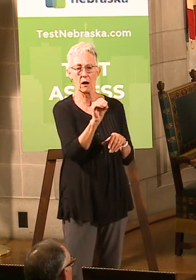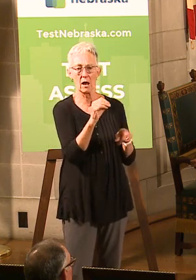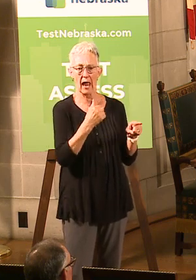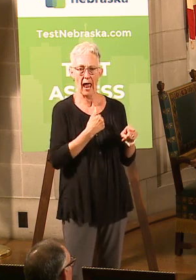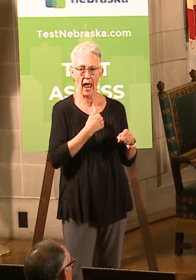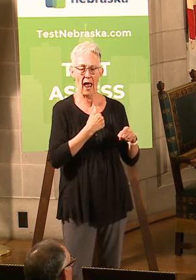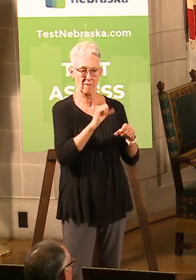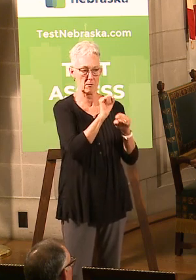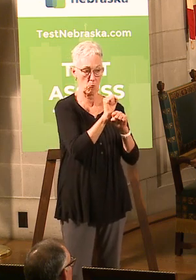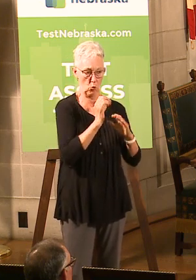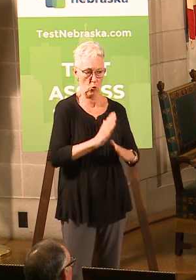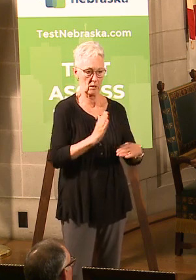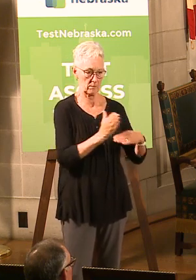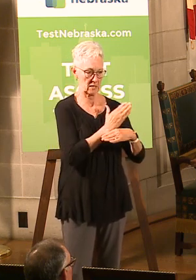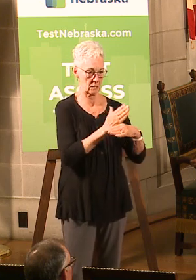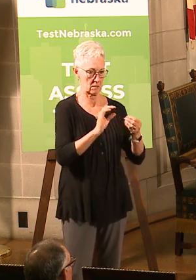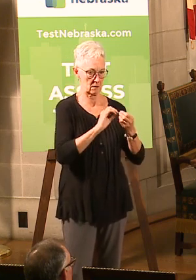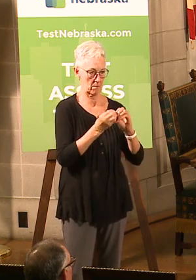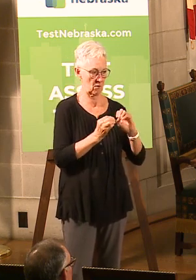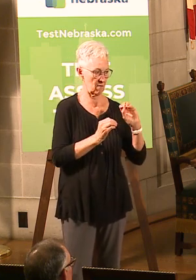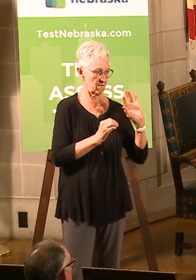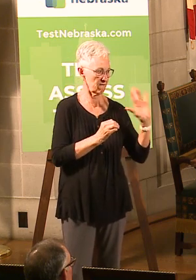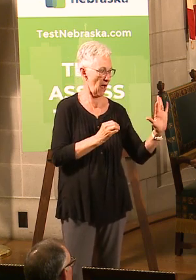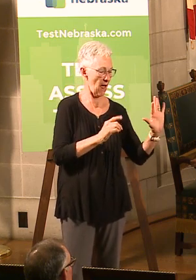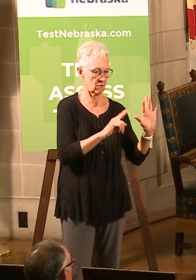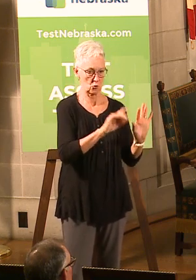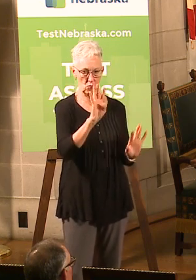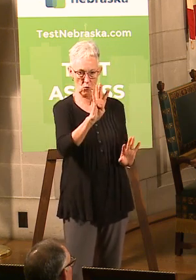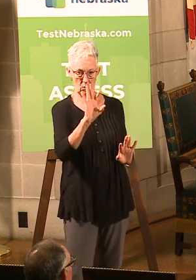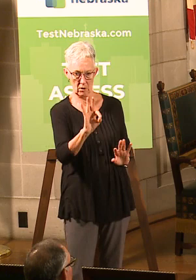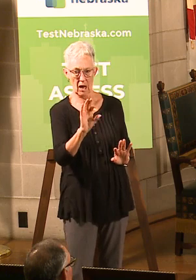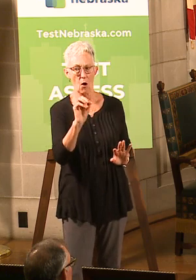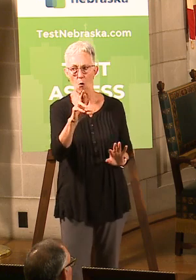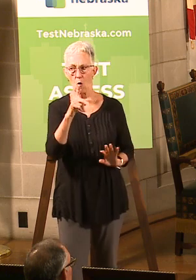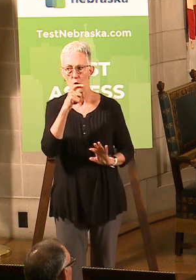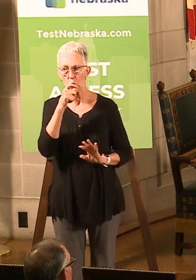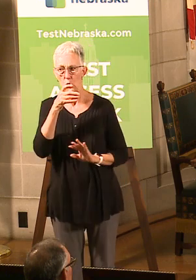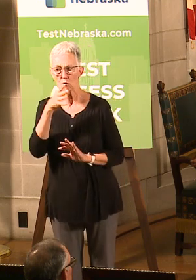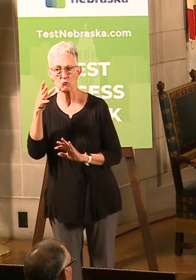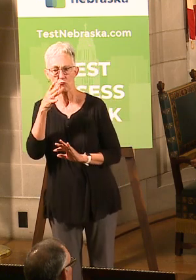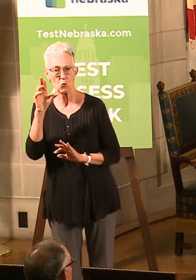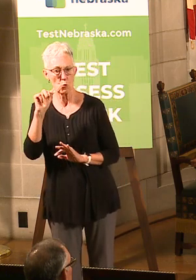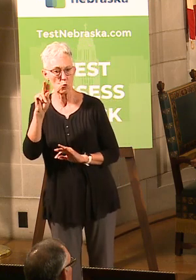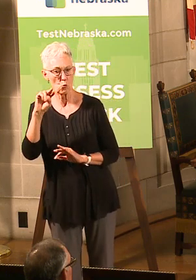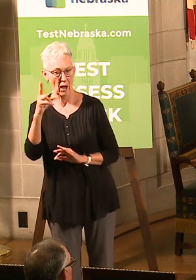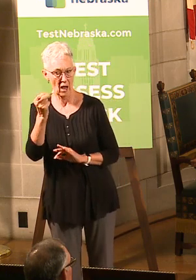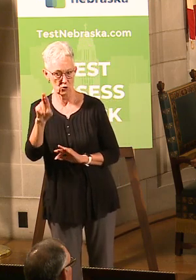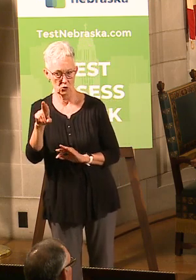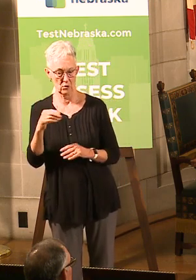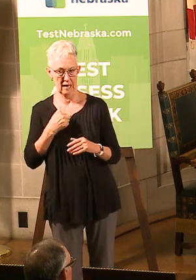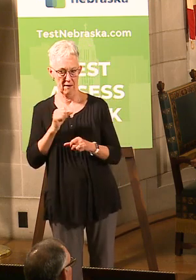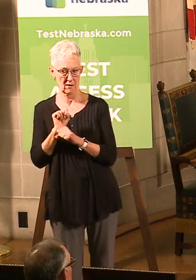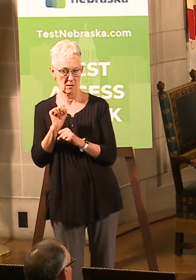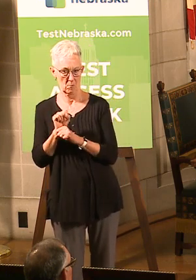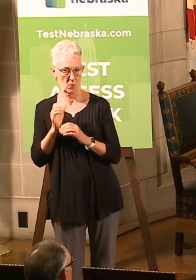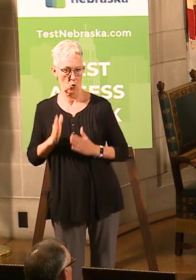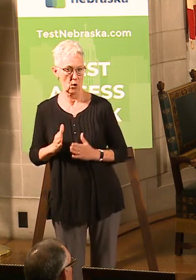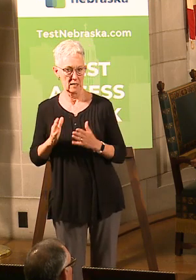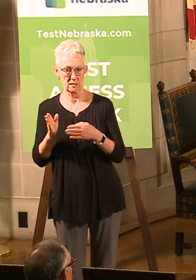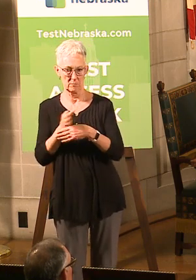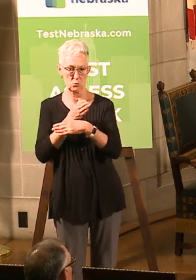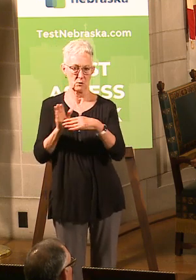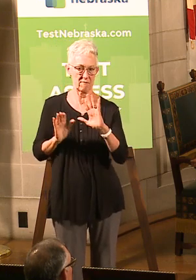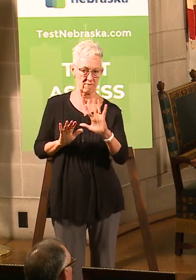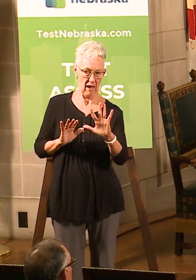49 and livestock producers from 1 to 10. And these are employees who were, again, impacted by